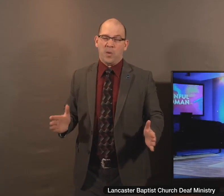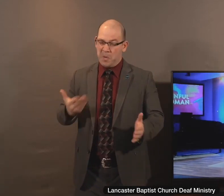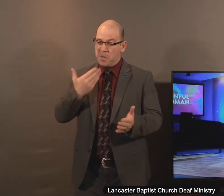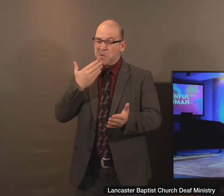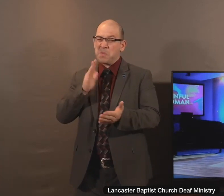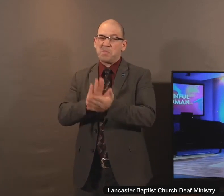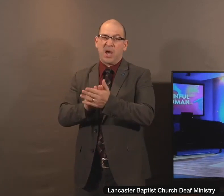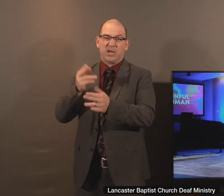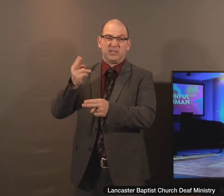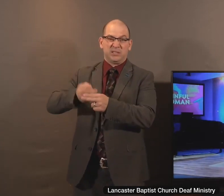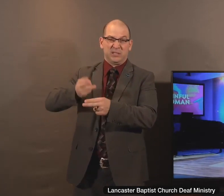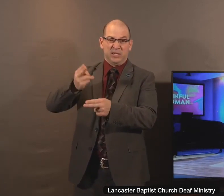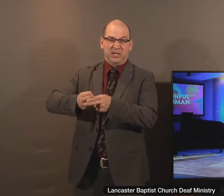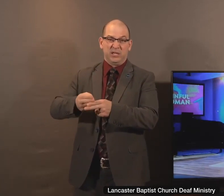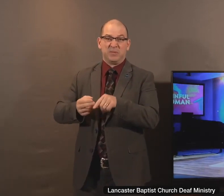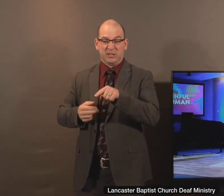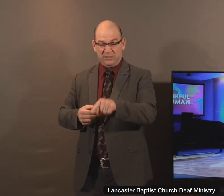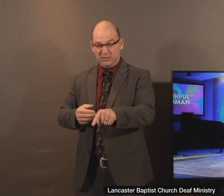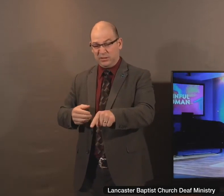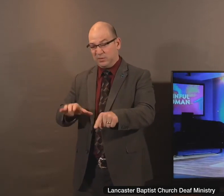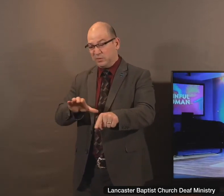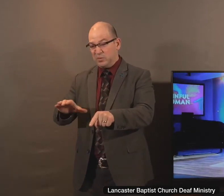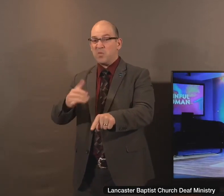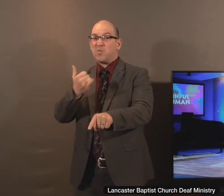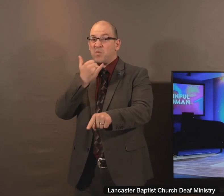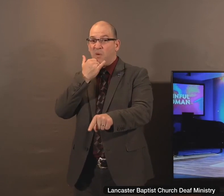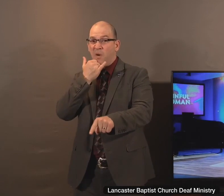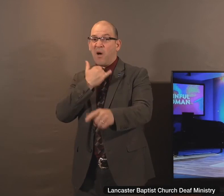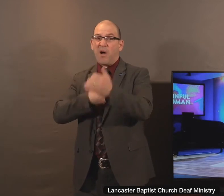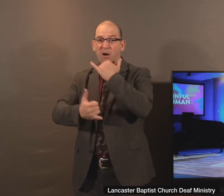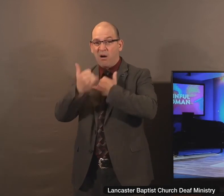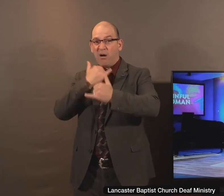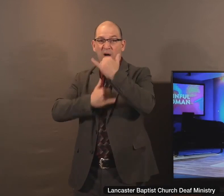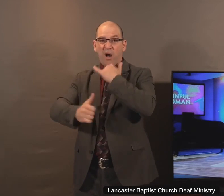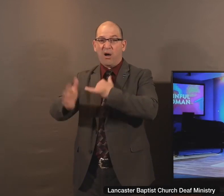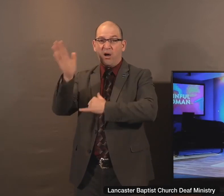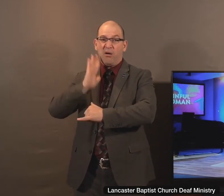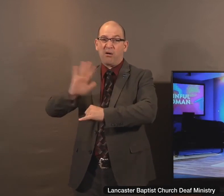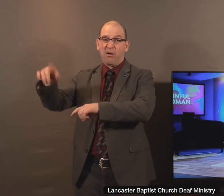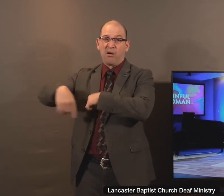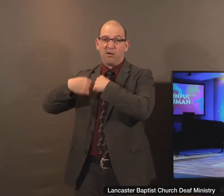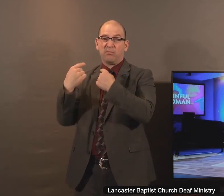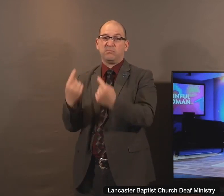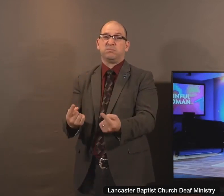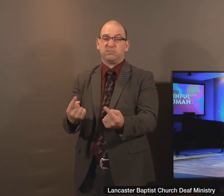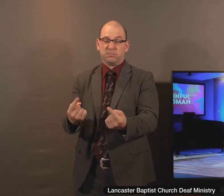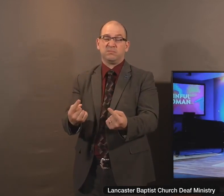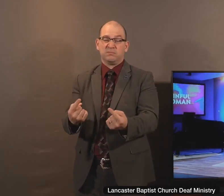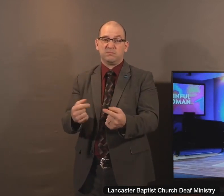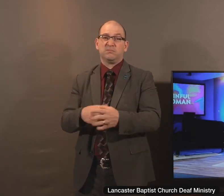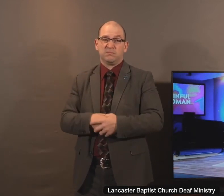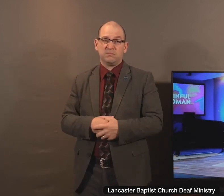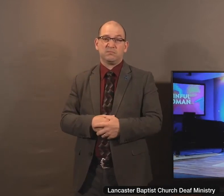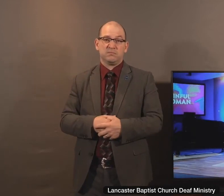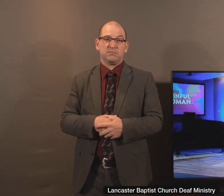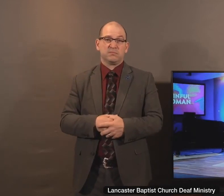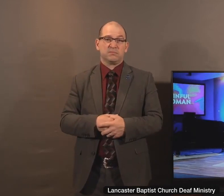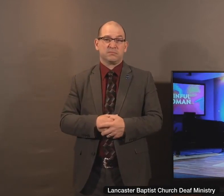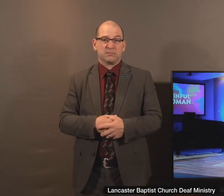She had a regretful past, a past that had been devoted really to sin. It had given